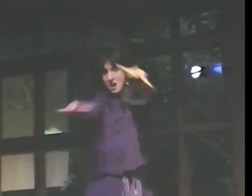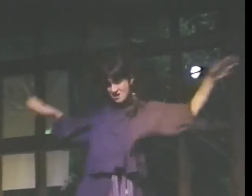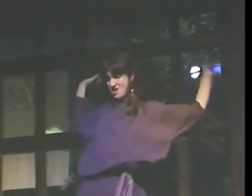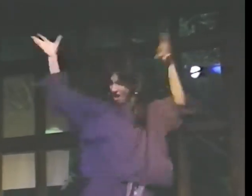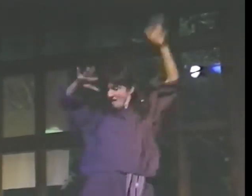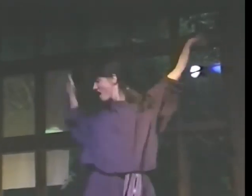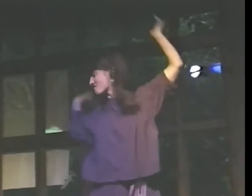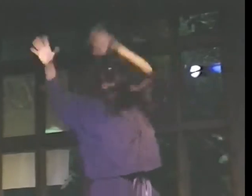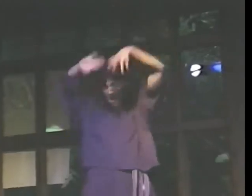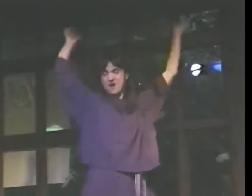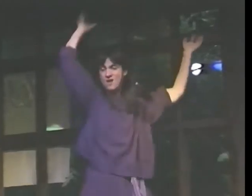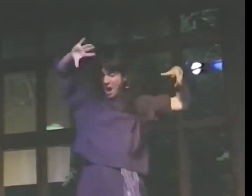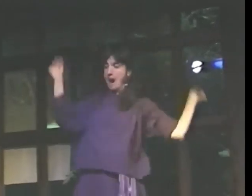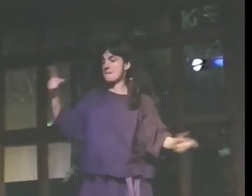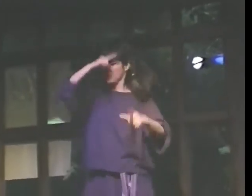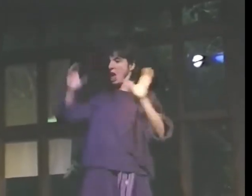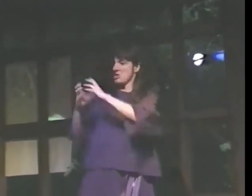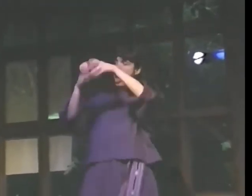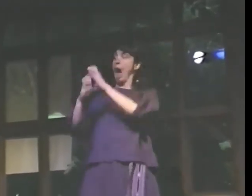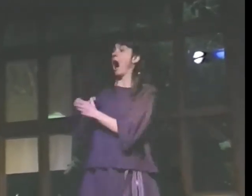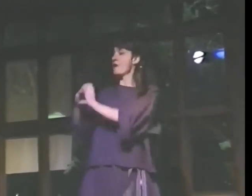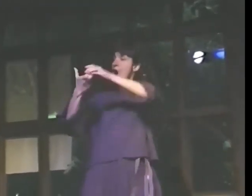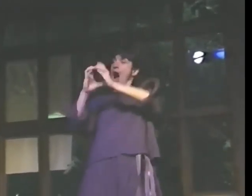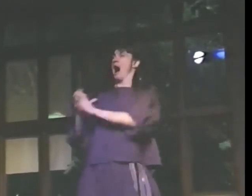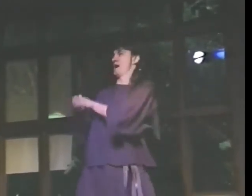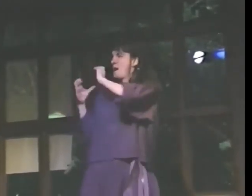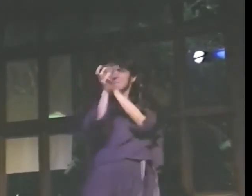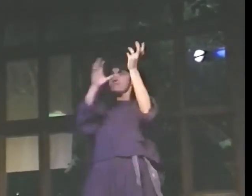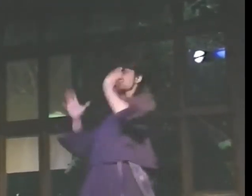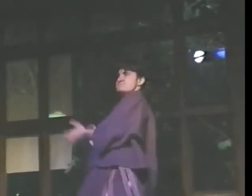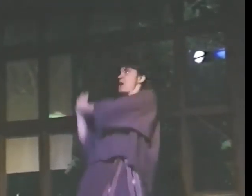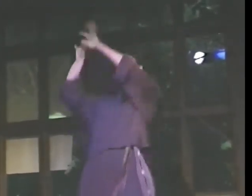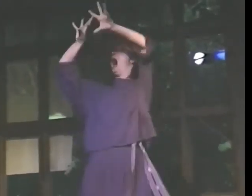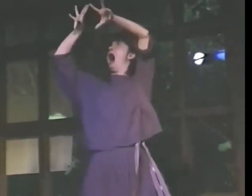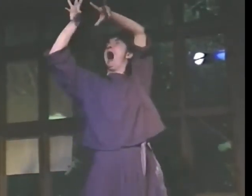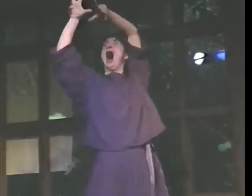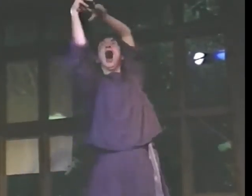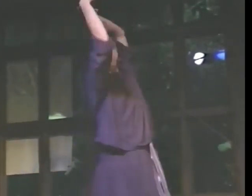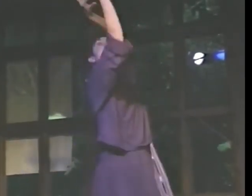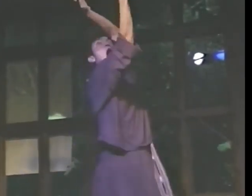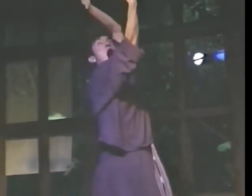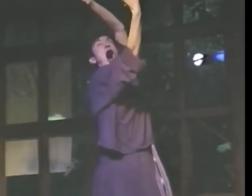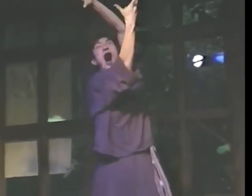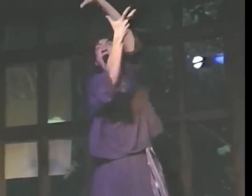tumbling. Black, black, black splash.